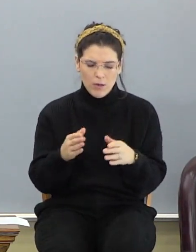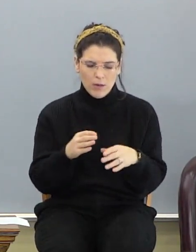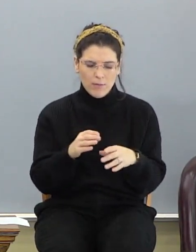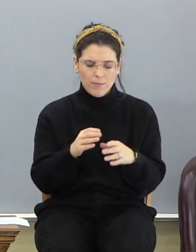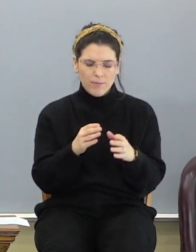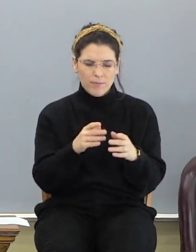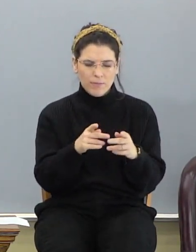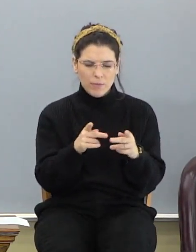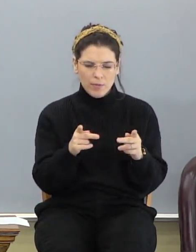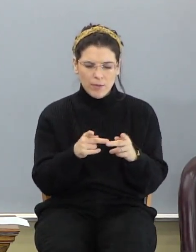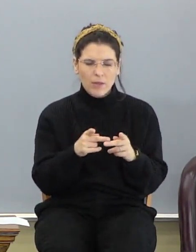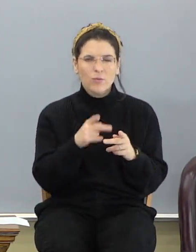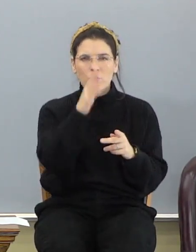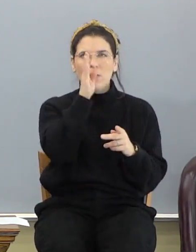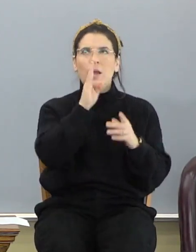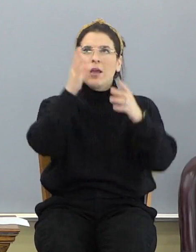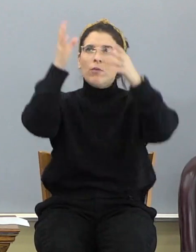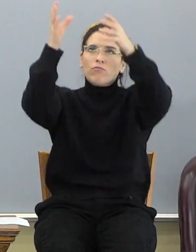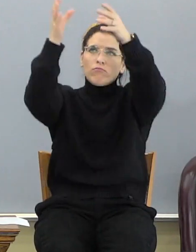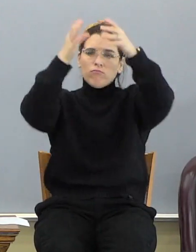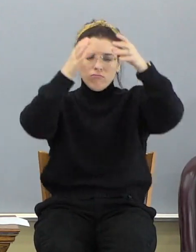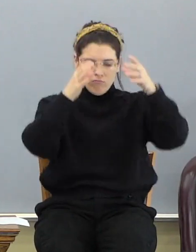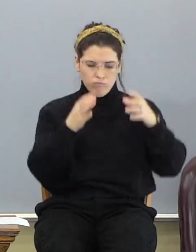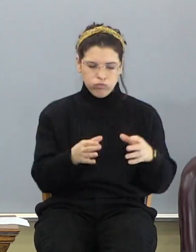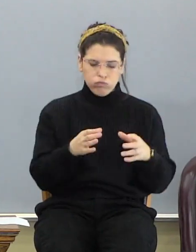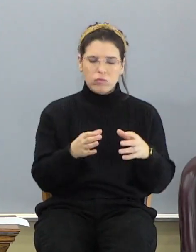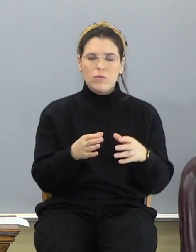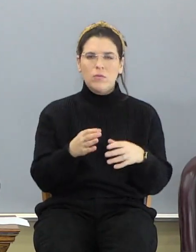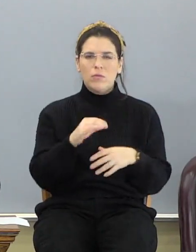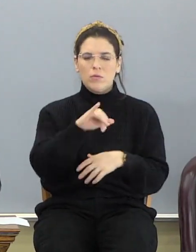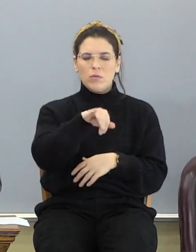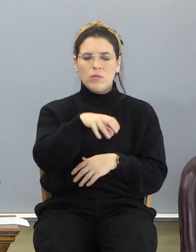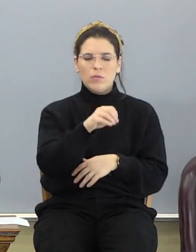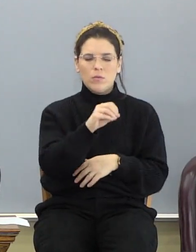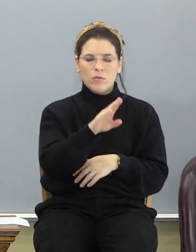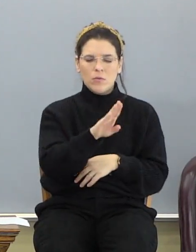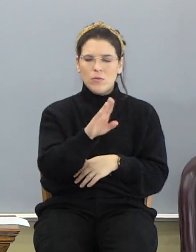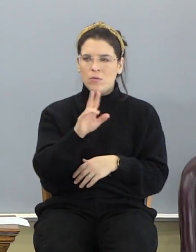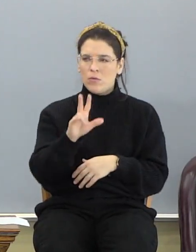which He's going to come and place His dwelling. Job chapter 38.